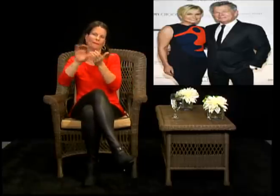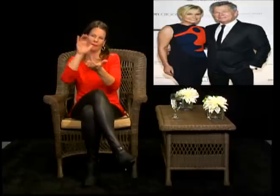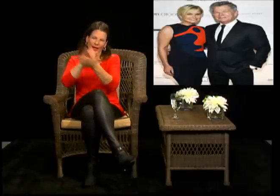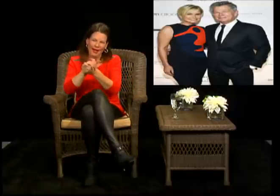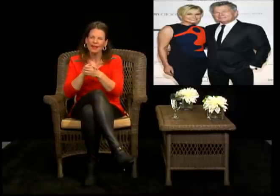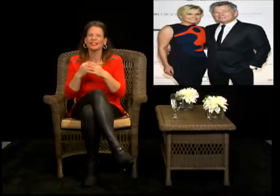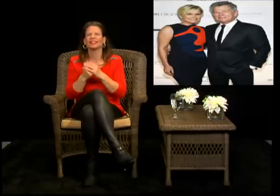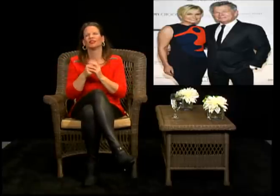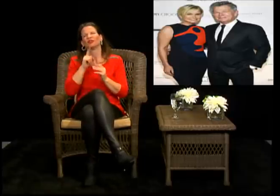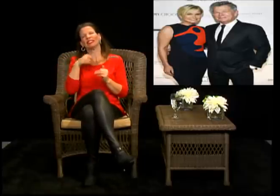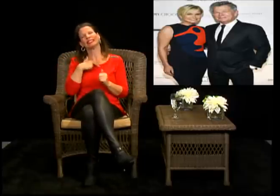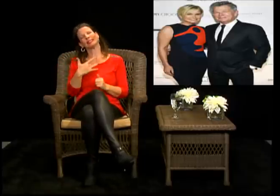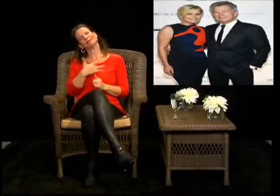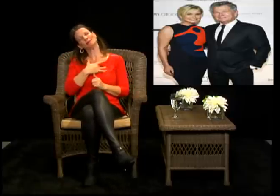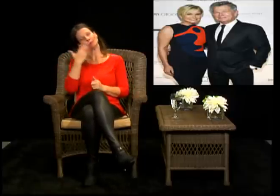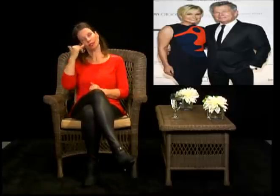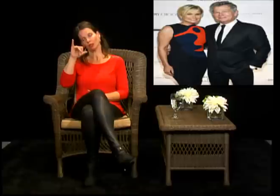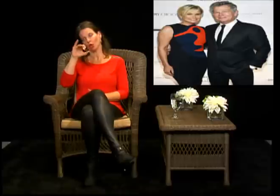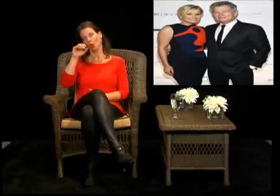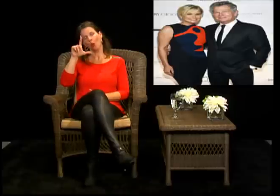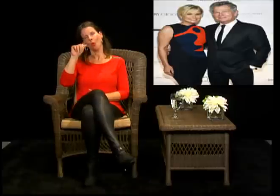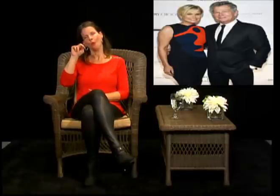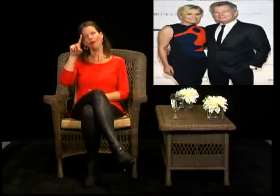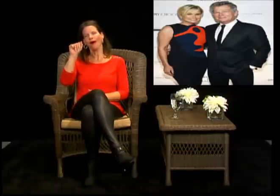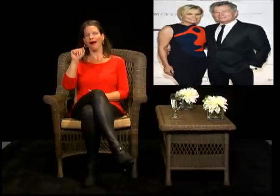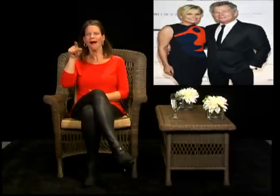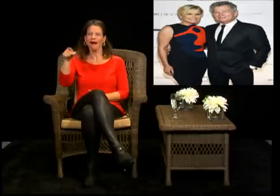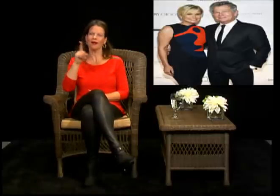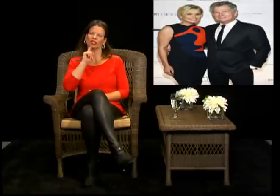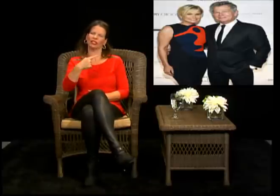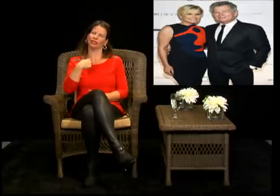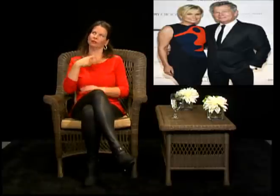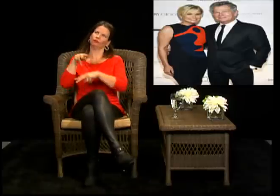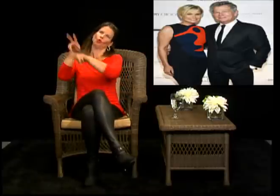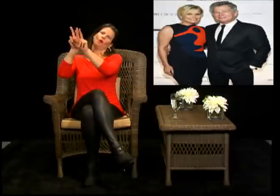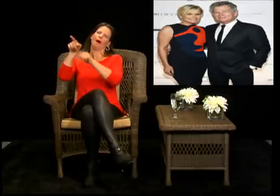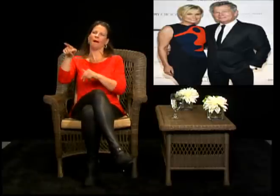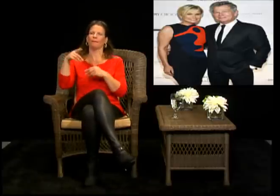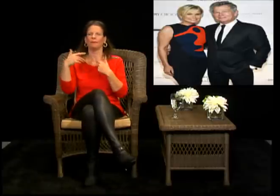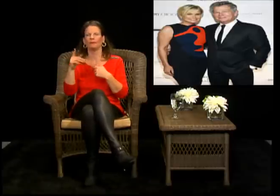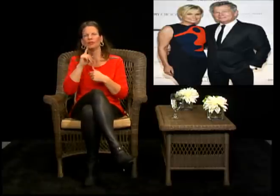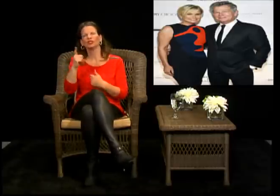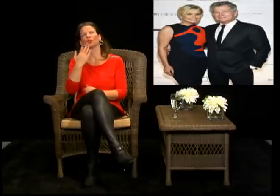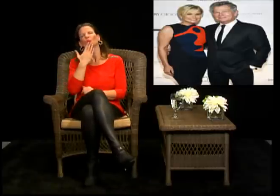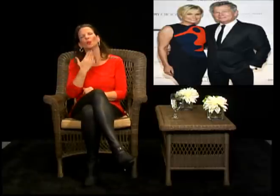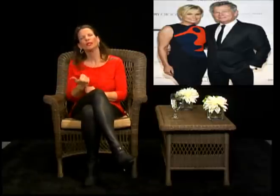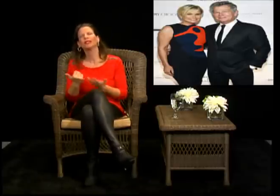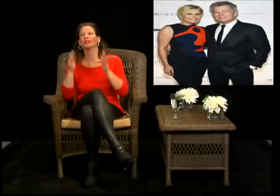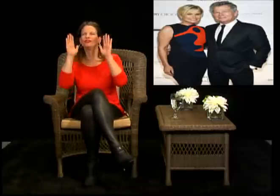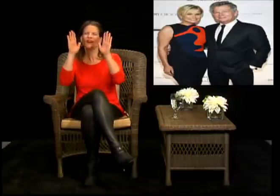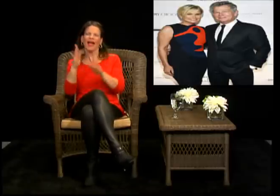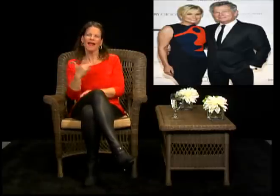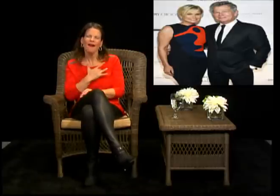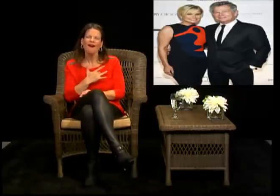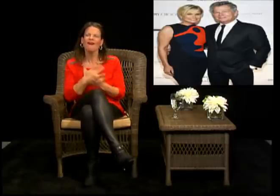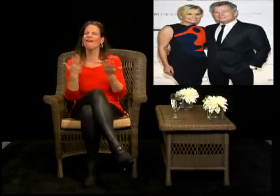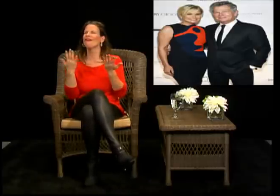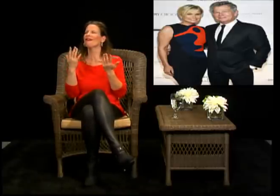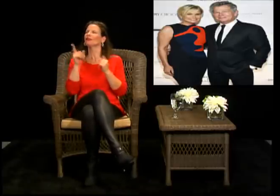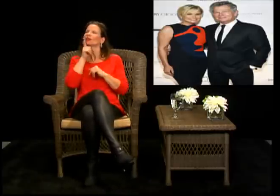husband are now going through a divorce um and it's just moved me a lot because she's one of those characters that i really looked